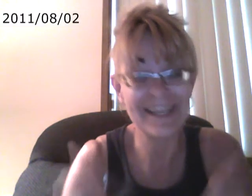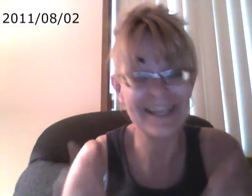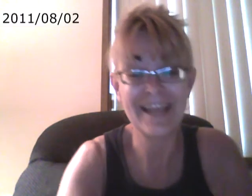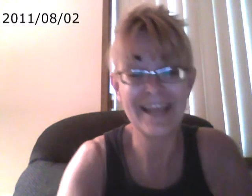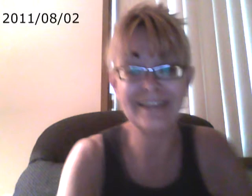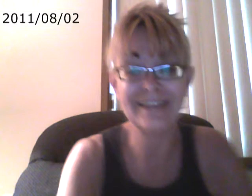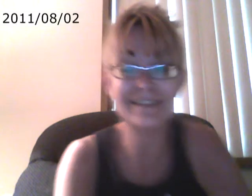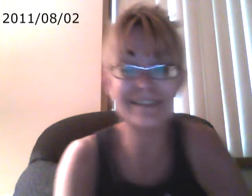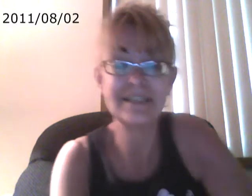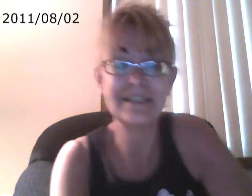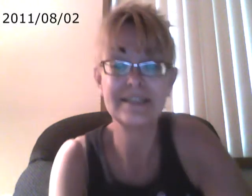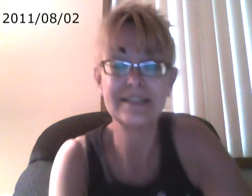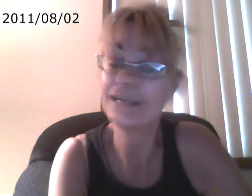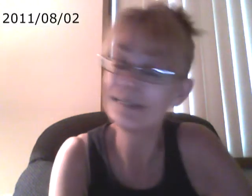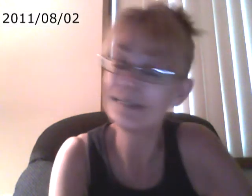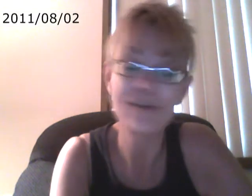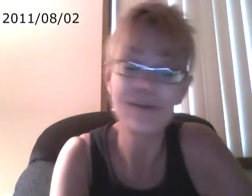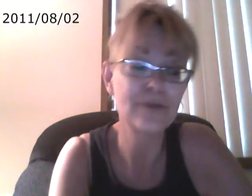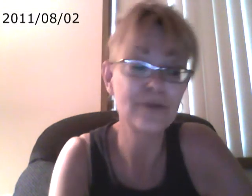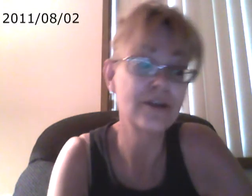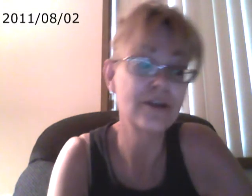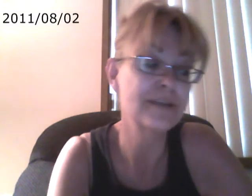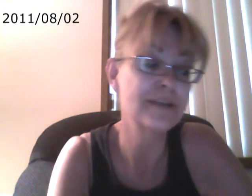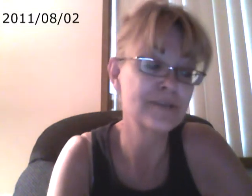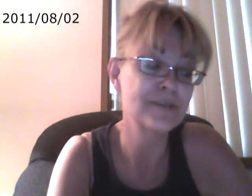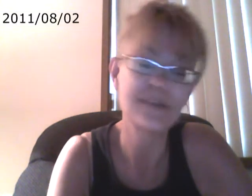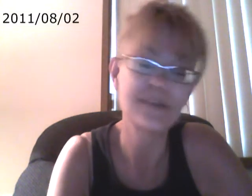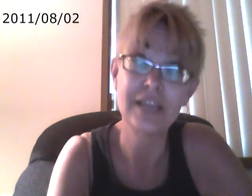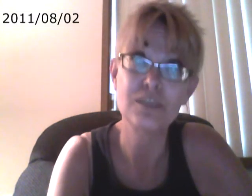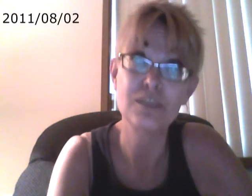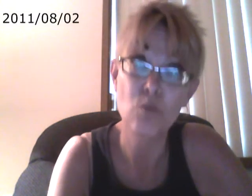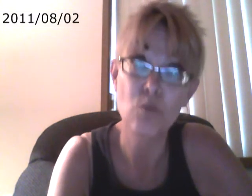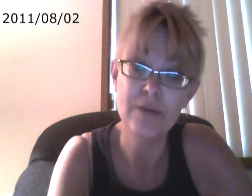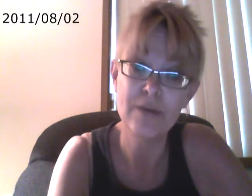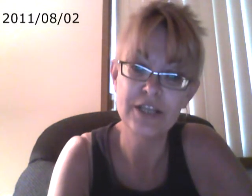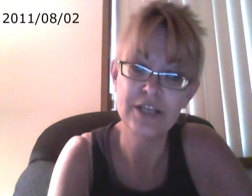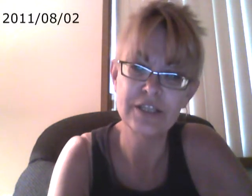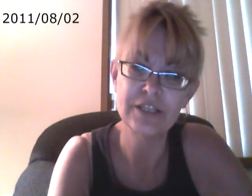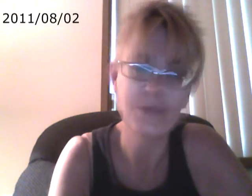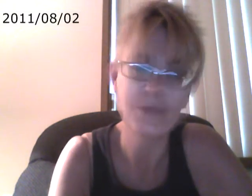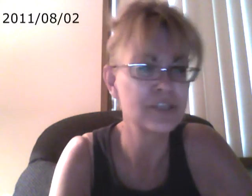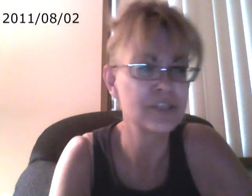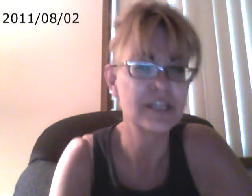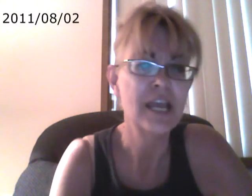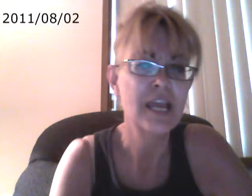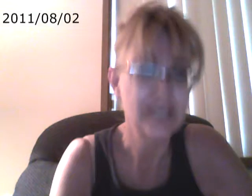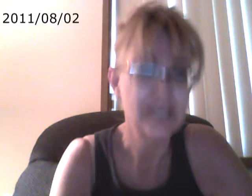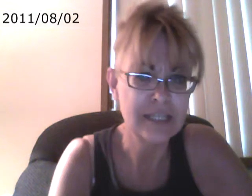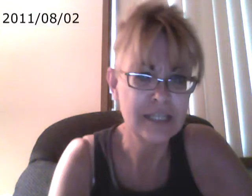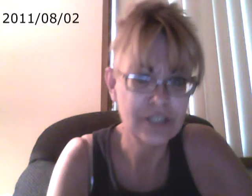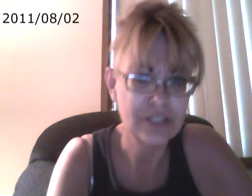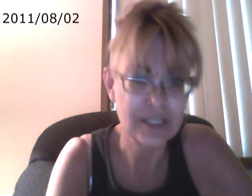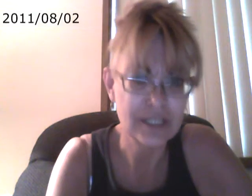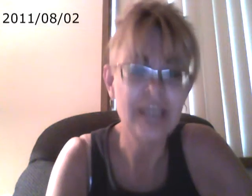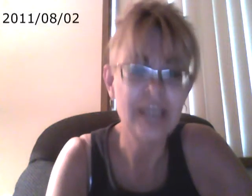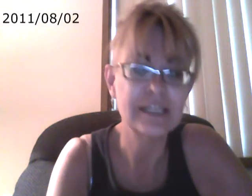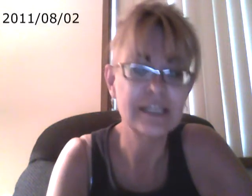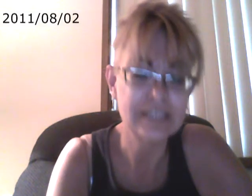and then it's all about talking about something that is more passionate to me, which is ADHD, ADD,